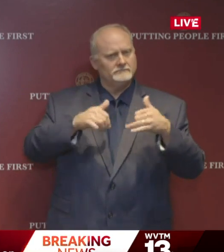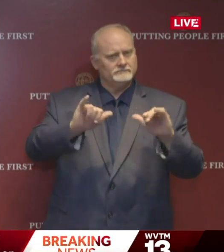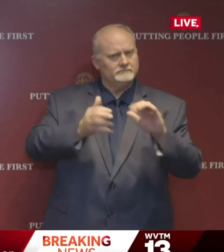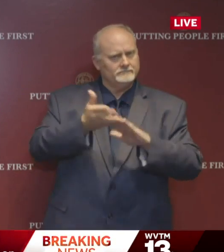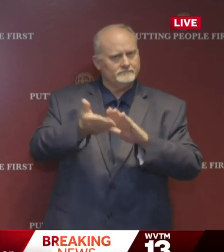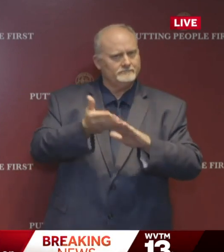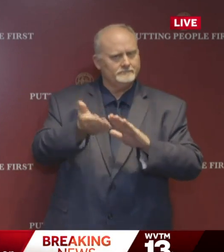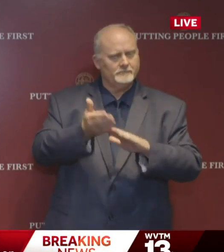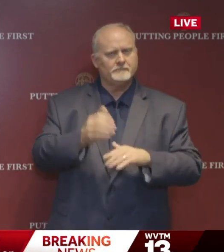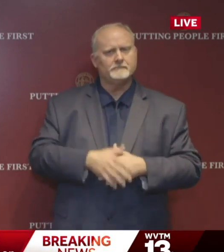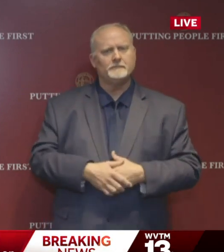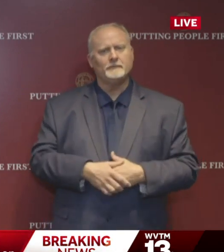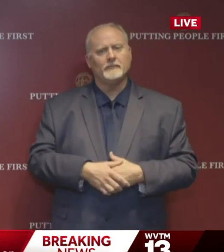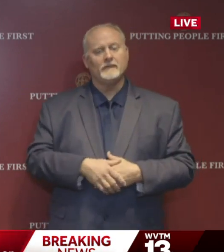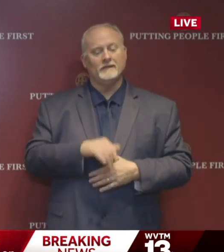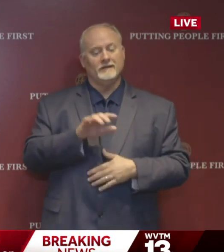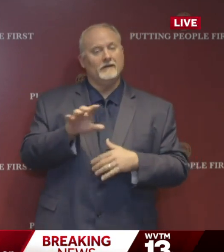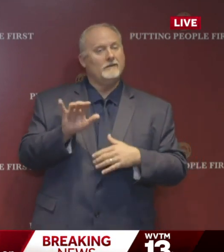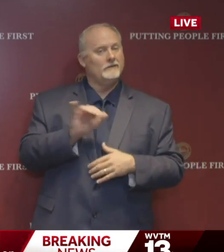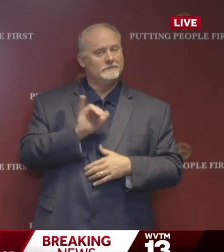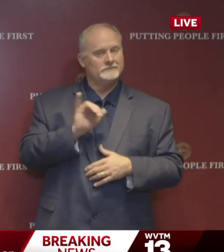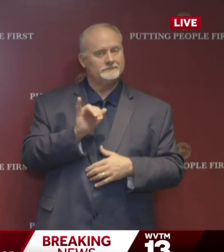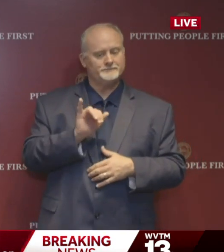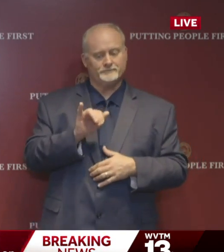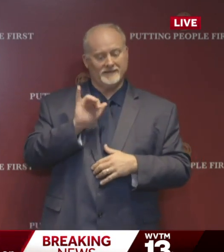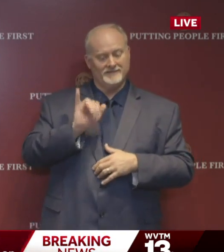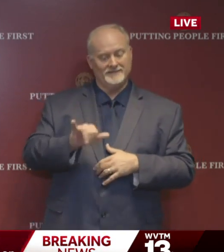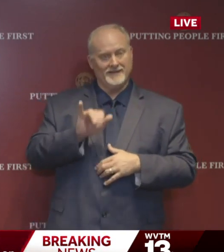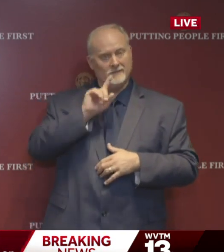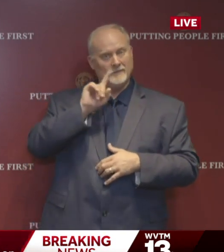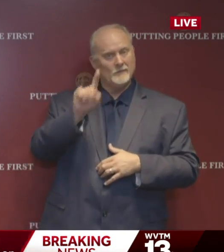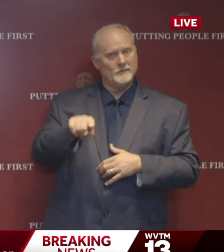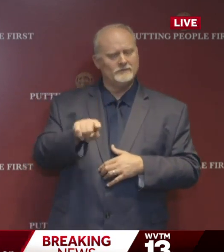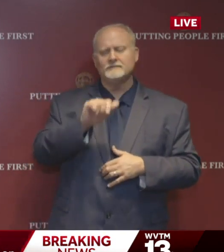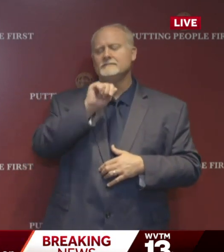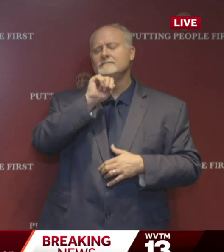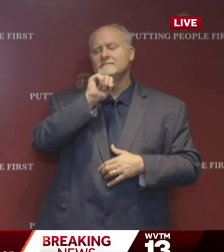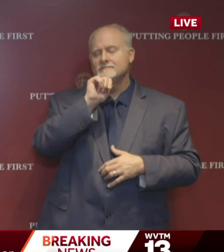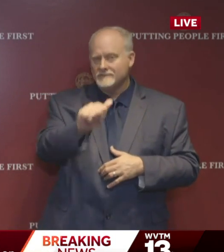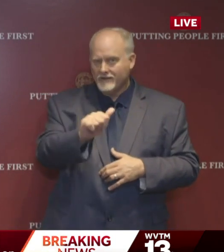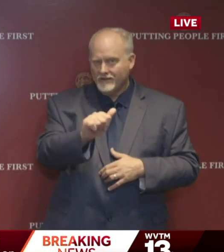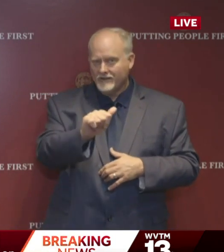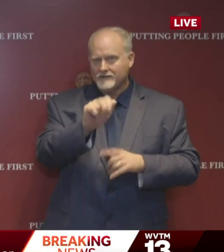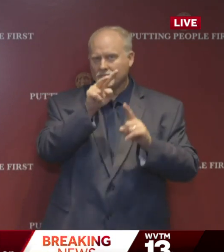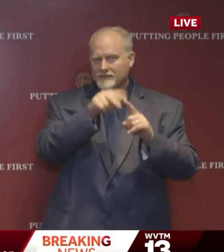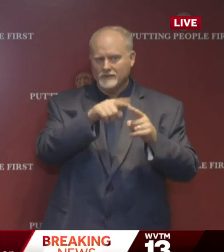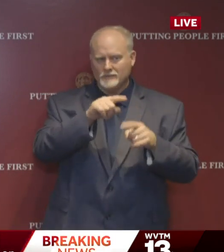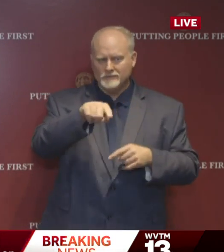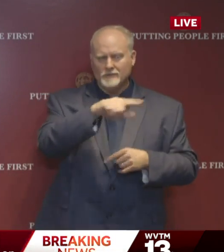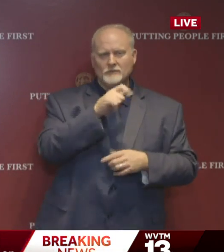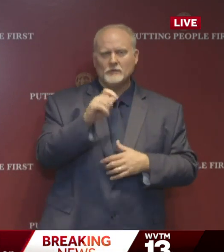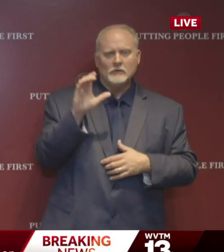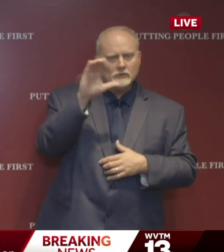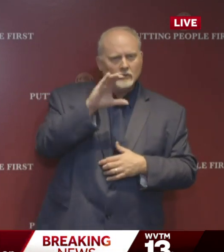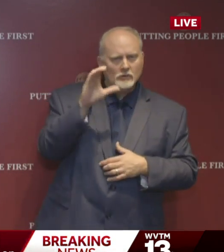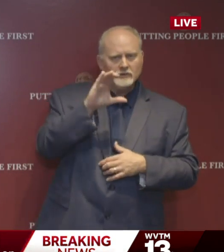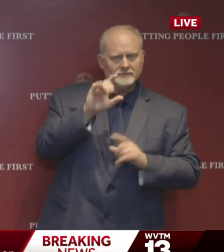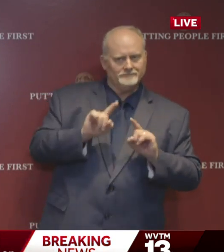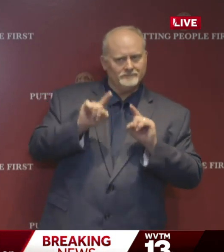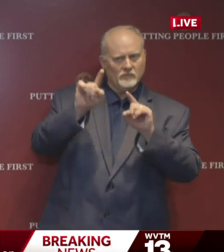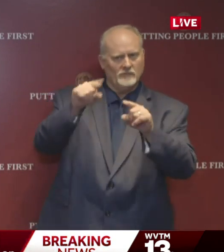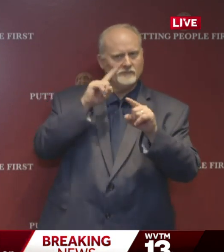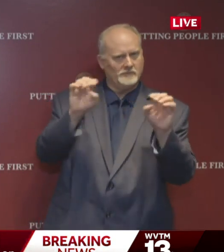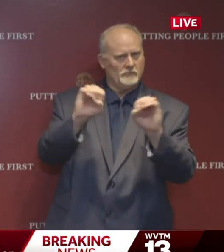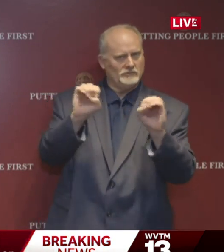In addition, the order does not apply to people seeking essential services or items.